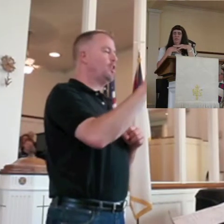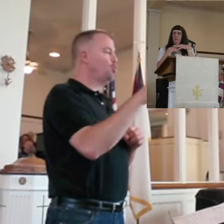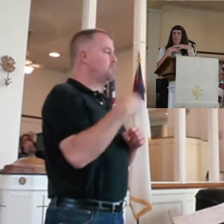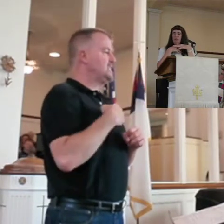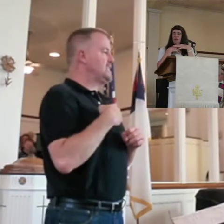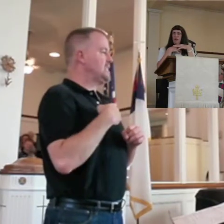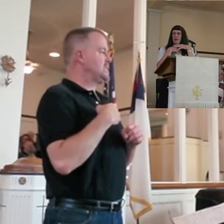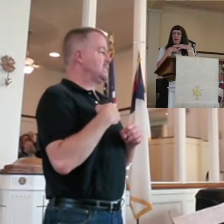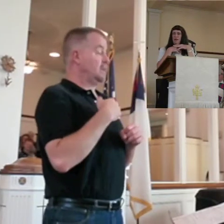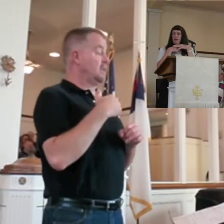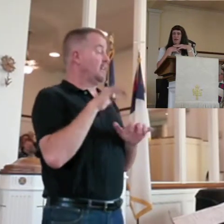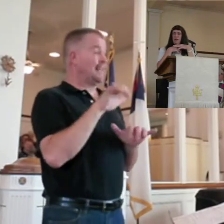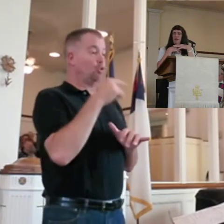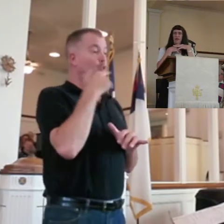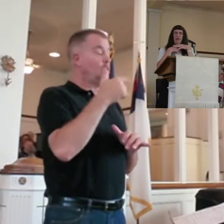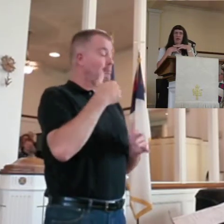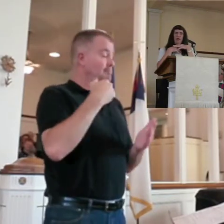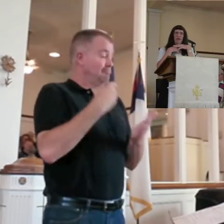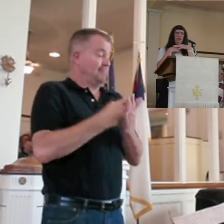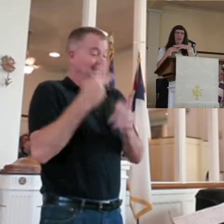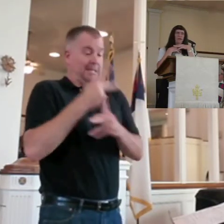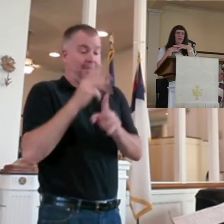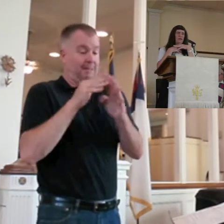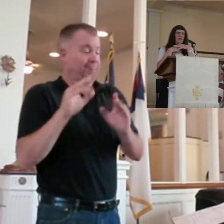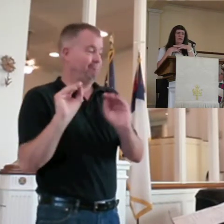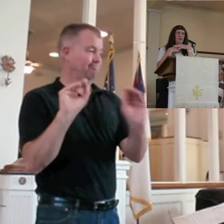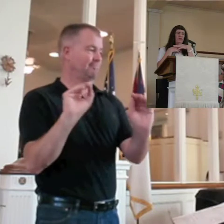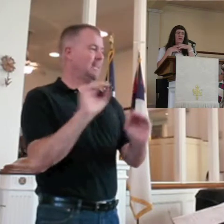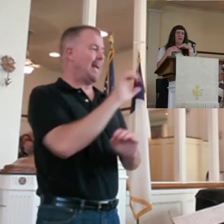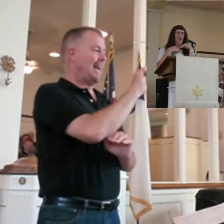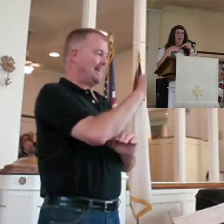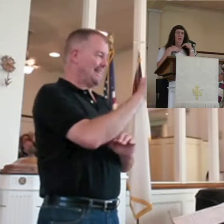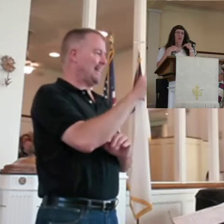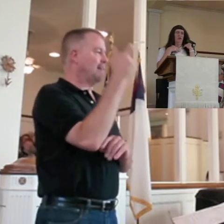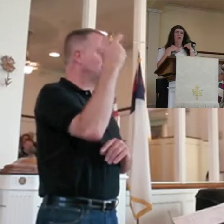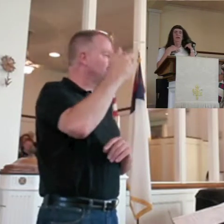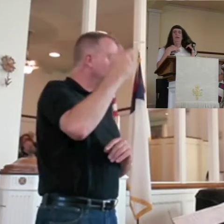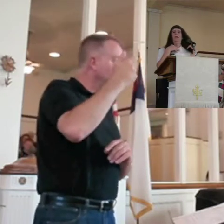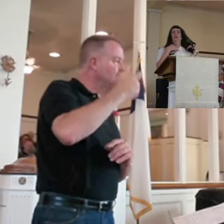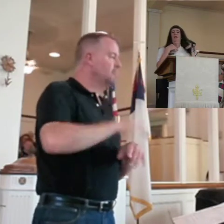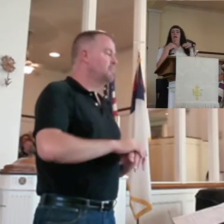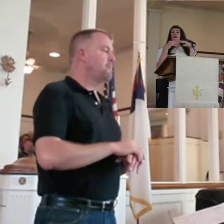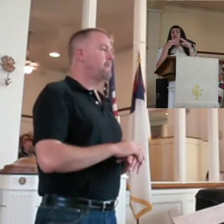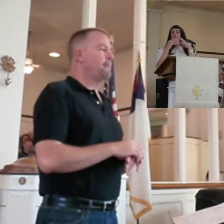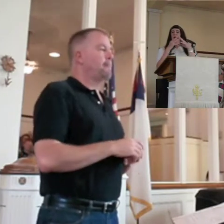I don't keep money in the house. And at the end of the month, I'm on Social Security and a small pension.